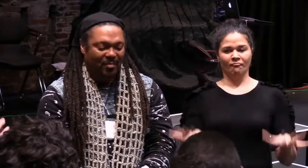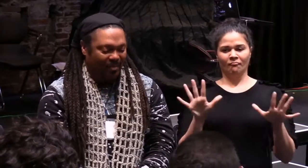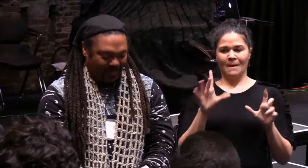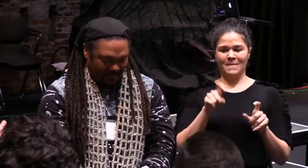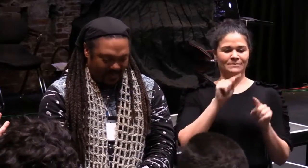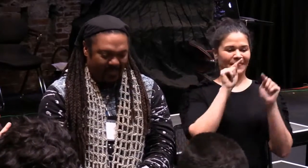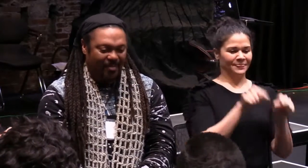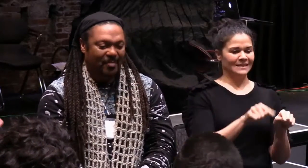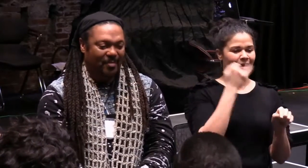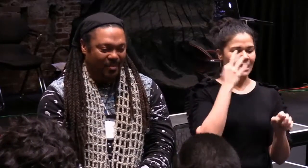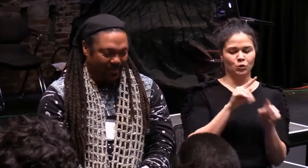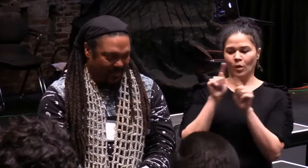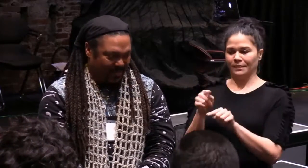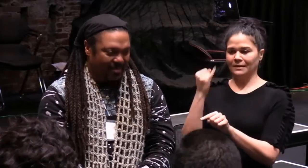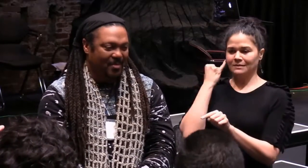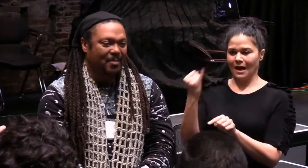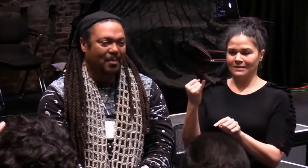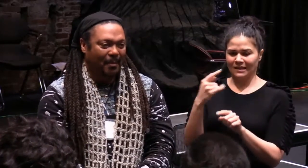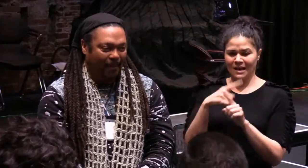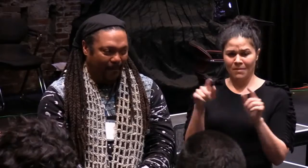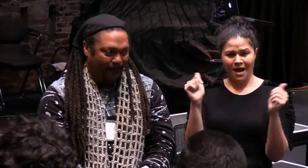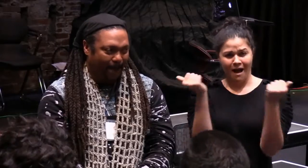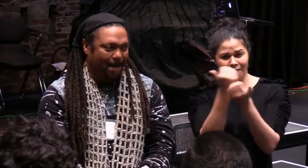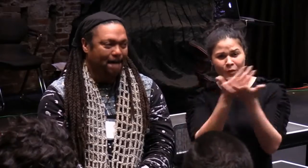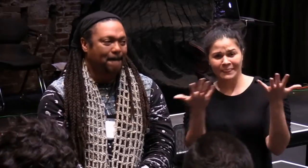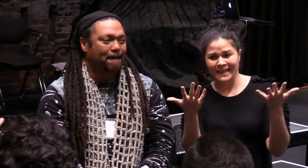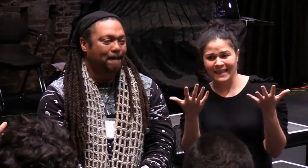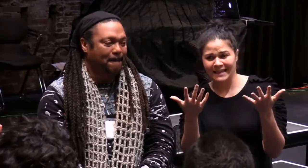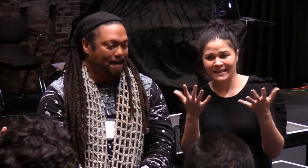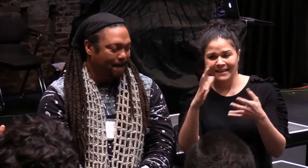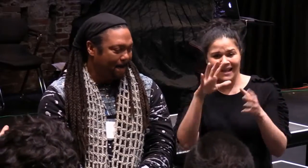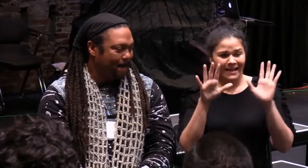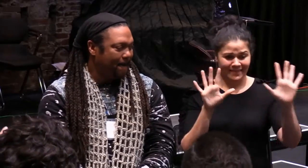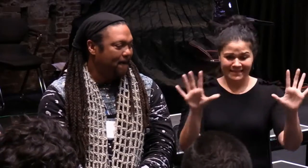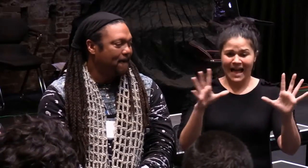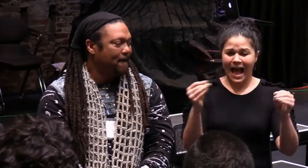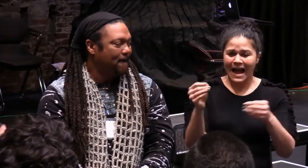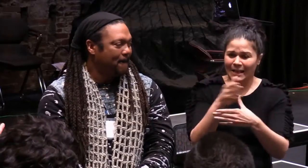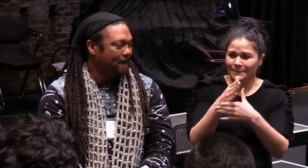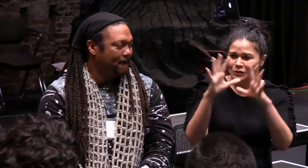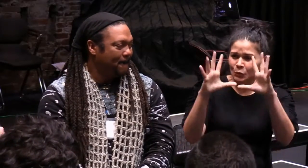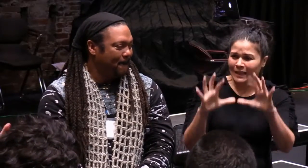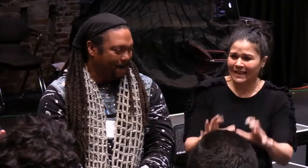And it's not binary. It's not this or that, black or white. It's everything. All of it.